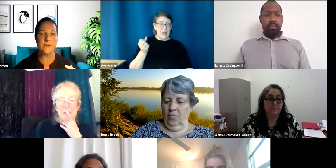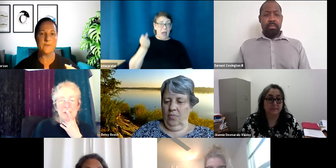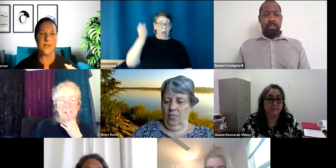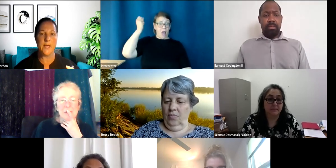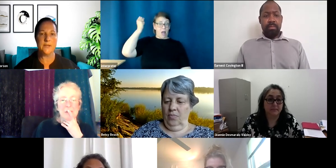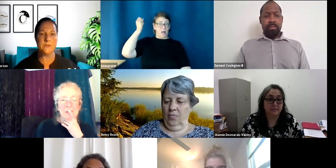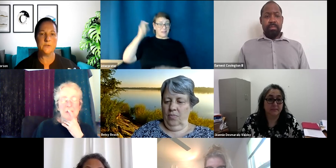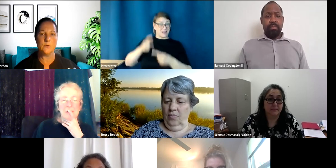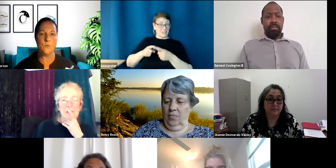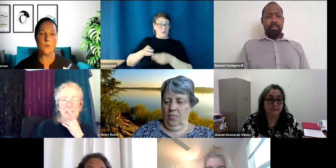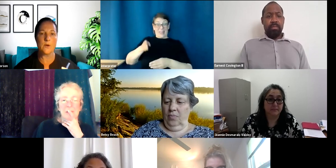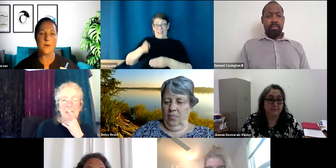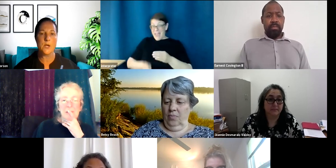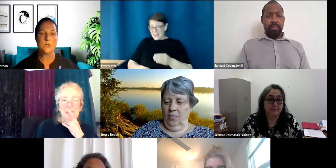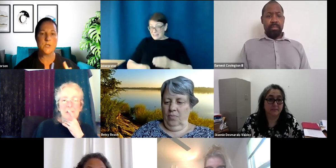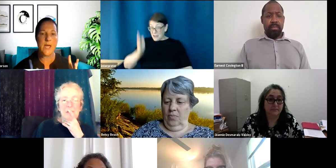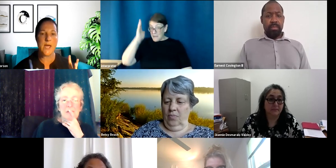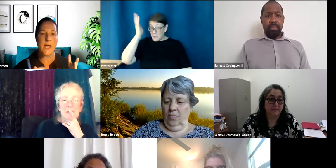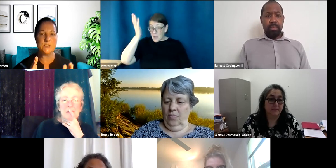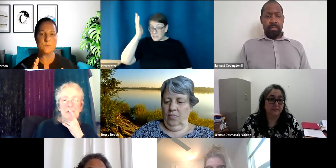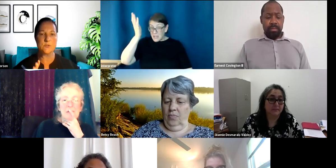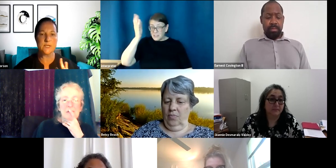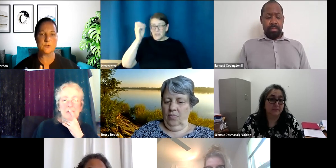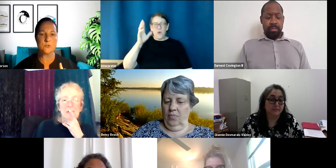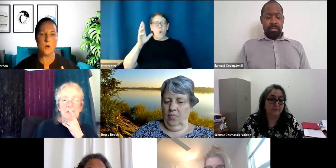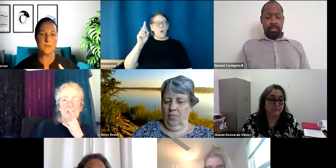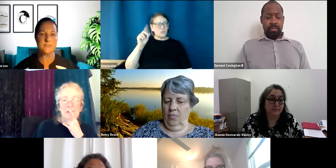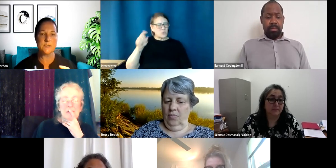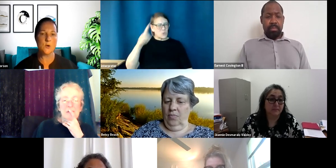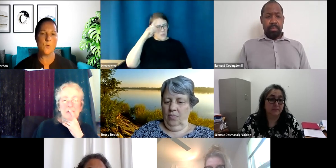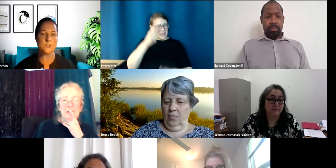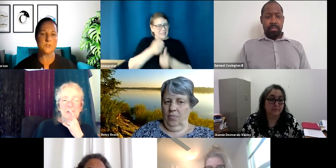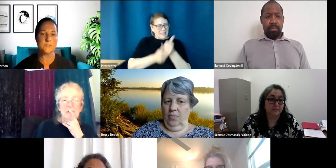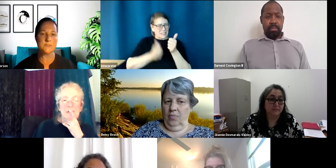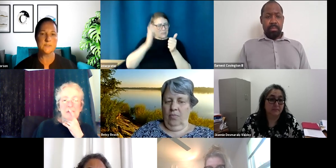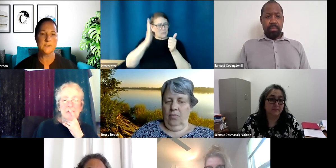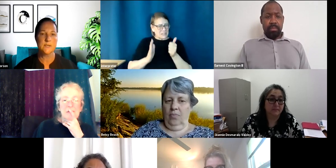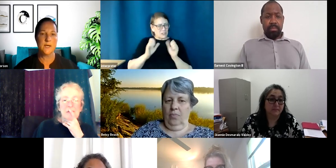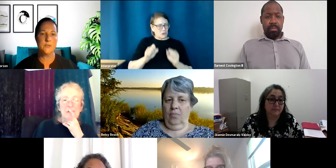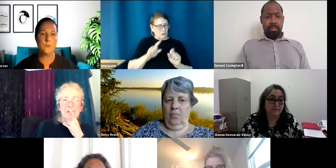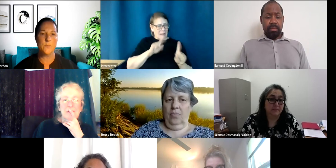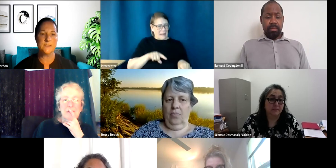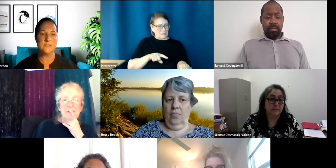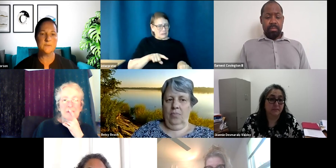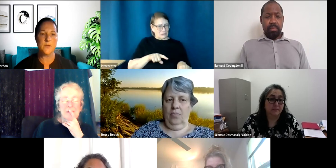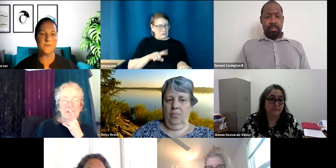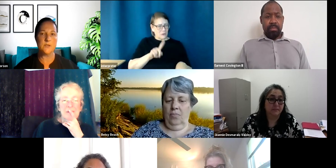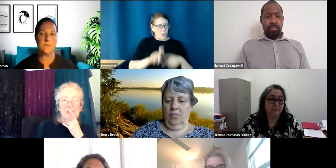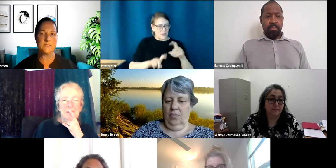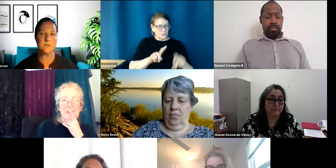the very end or as each presenter talks, take questions? I know Betsy and Bethany, you've